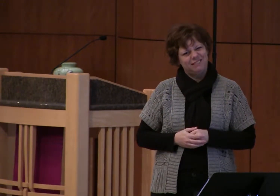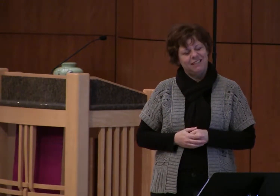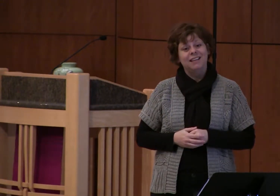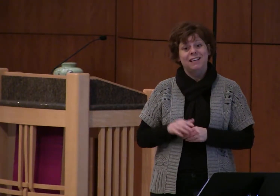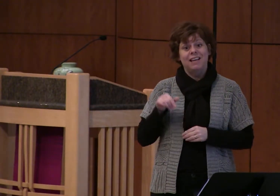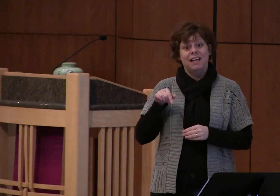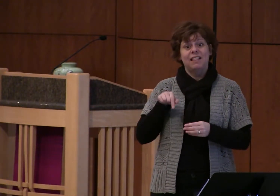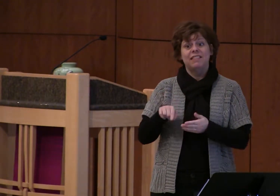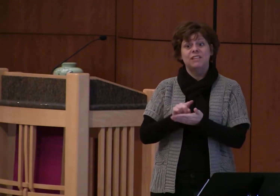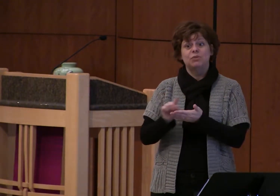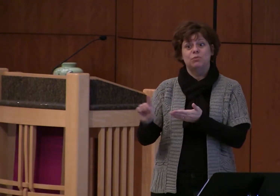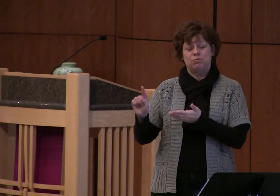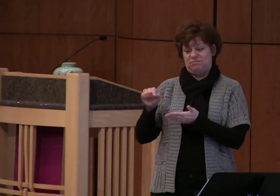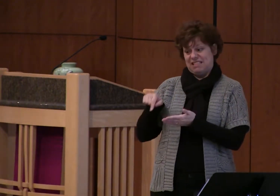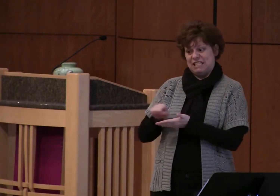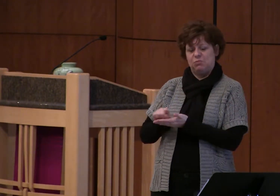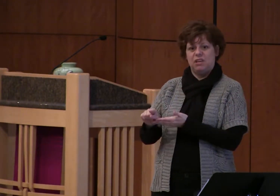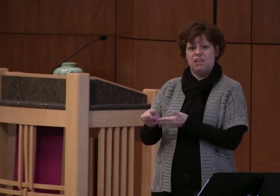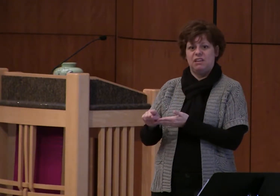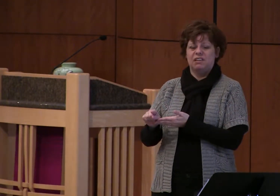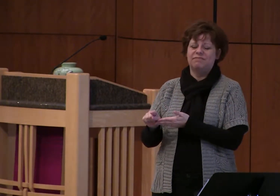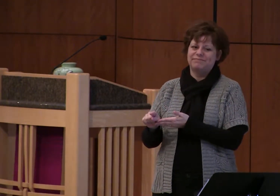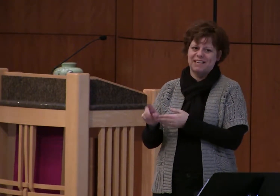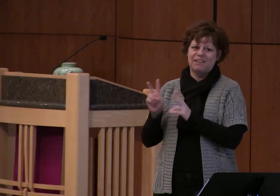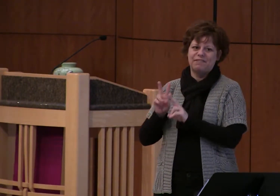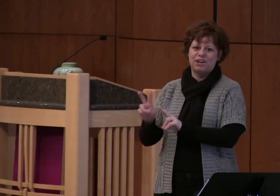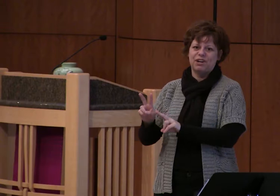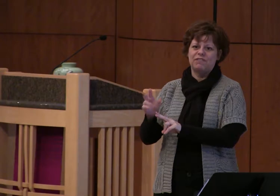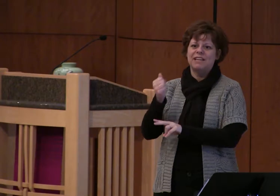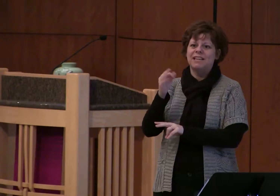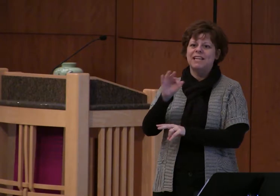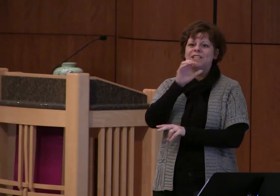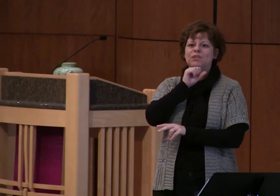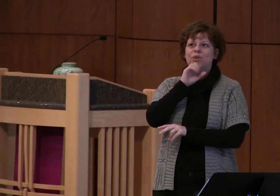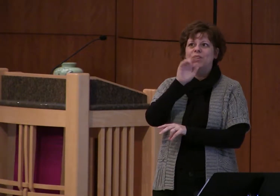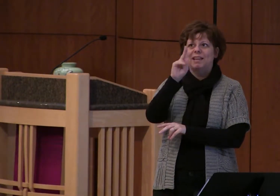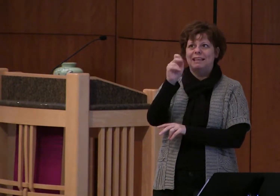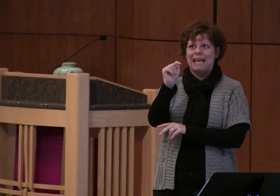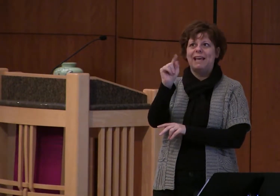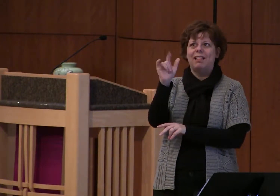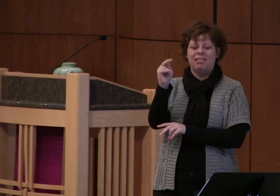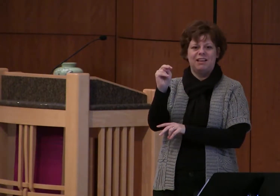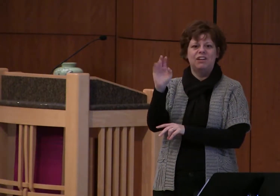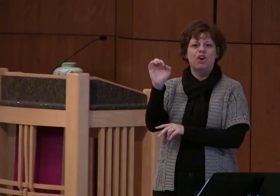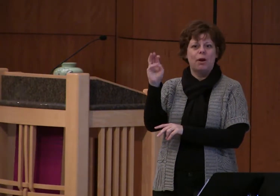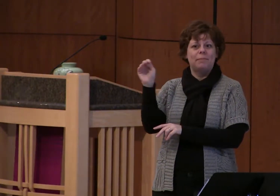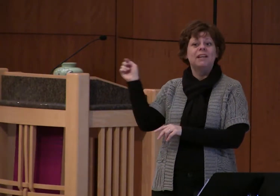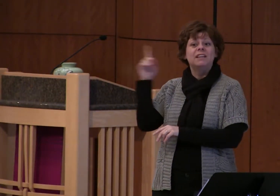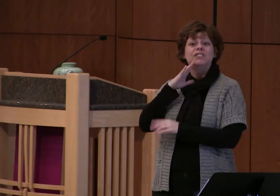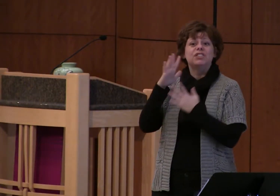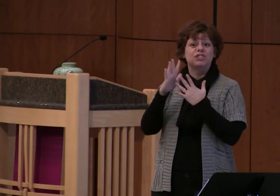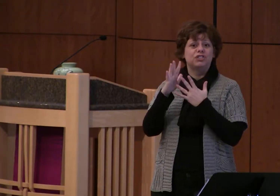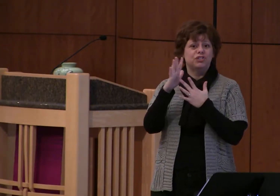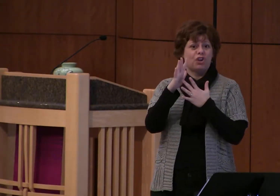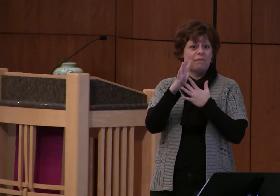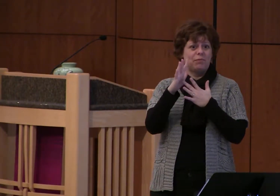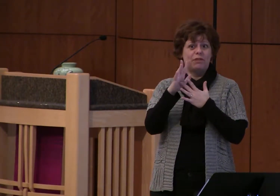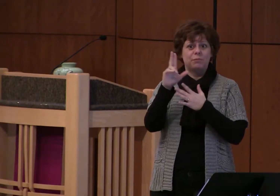to conduct the funeral of 19 year old caitlin carmen the sophomore from usd studying to be a special ed